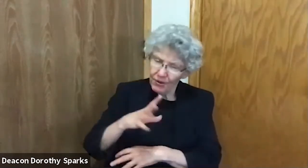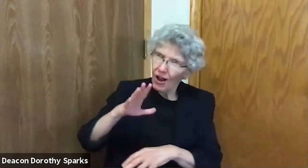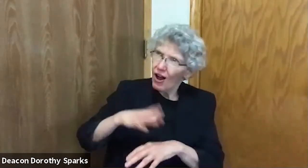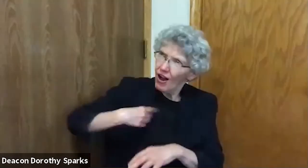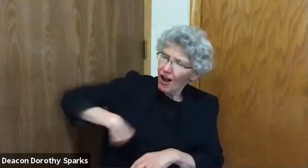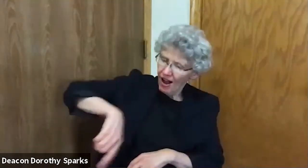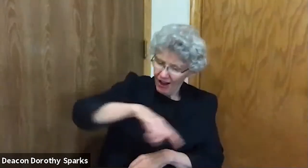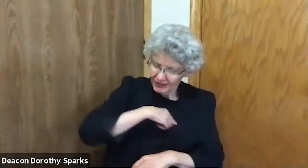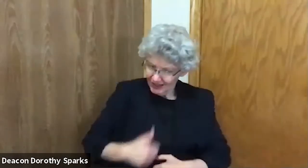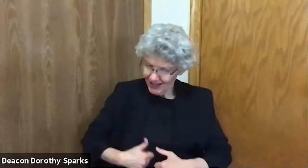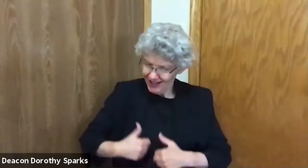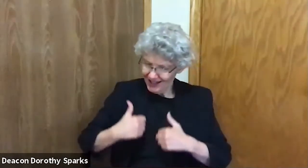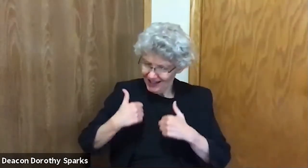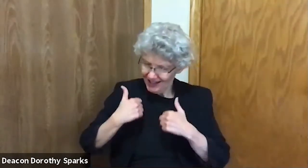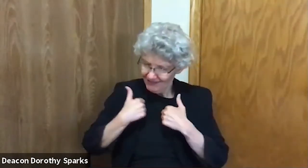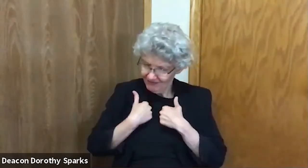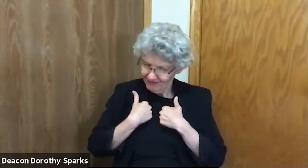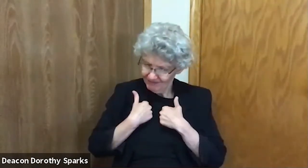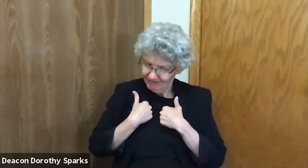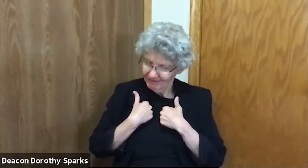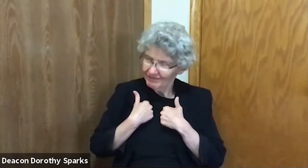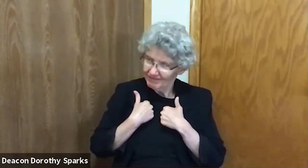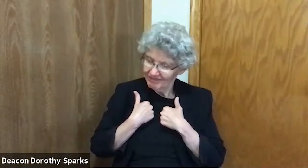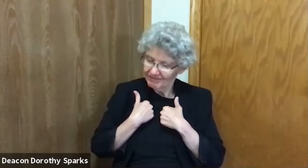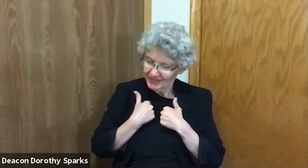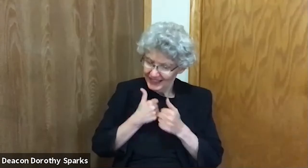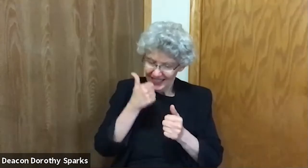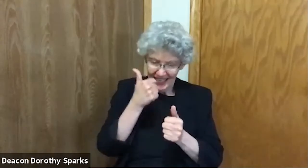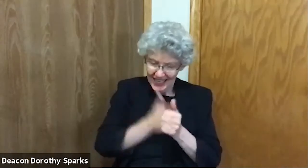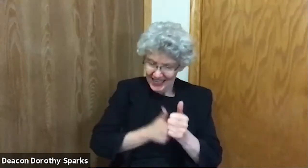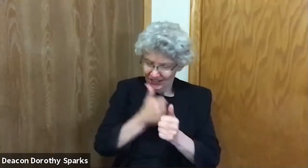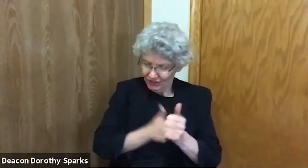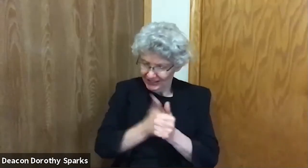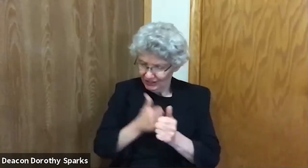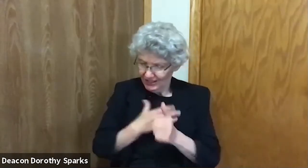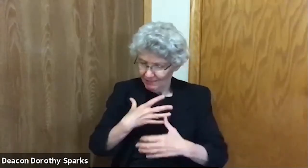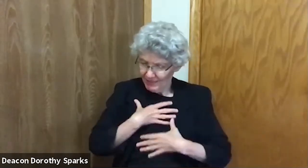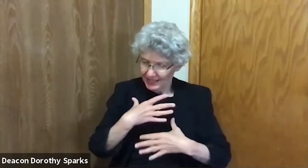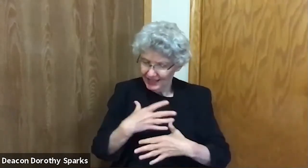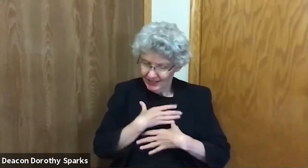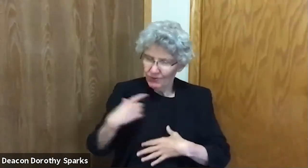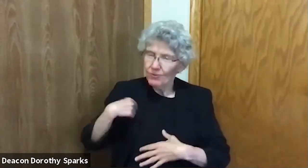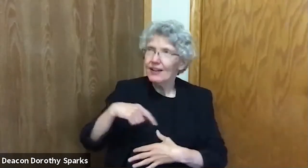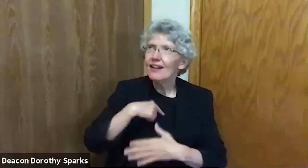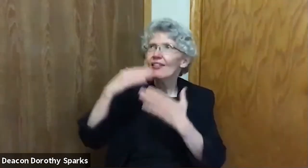God you breathed life into us with every breath